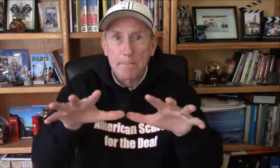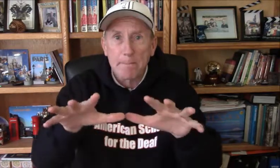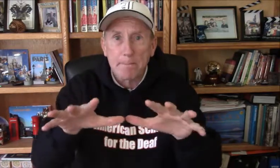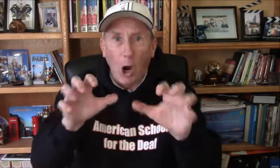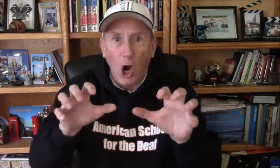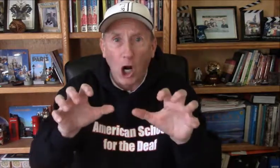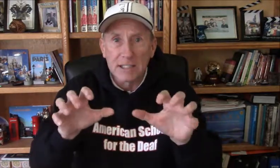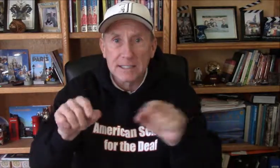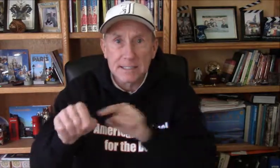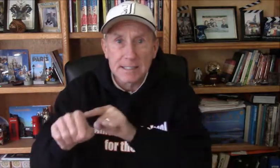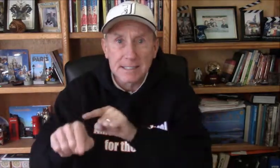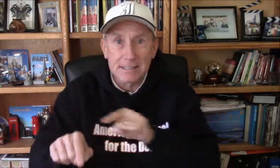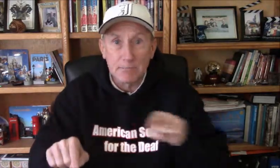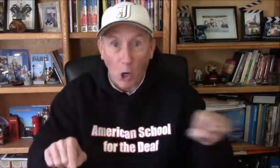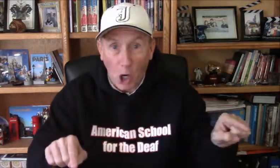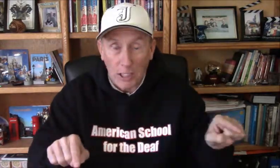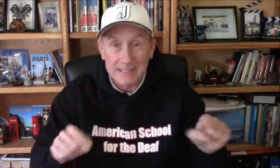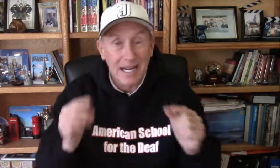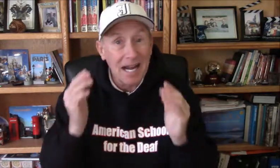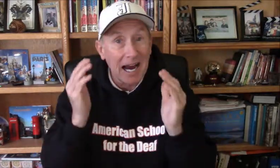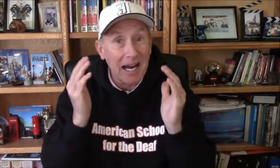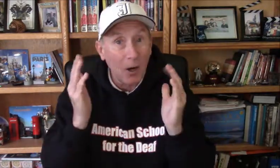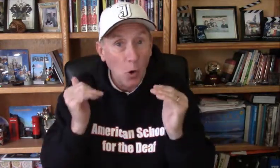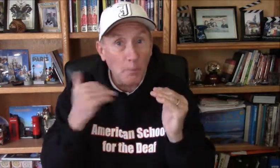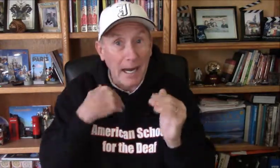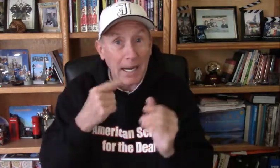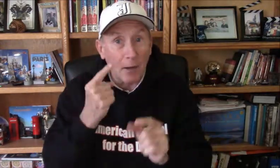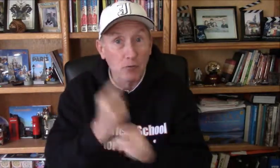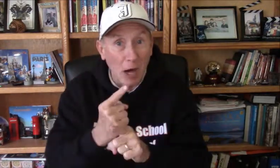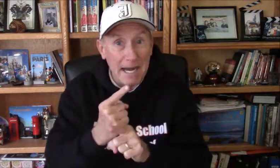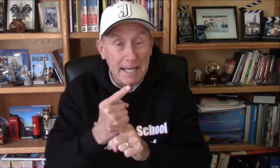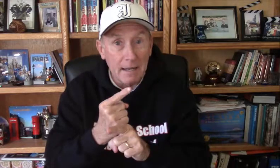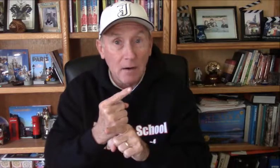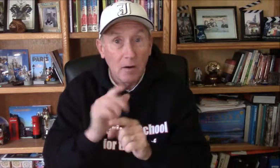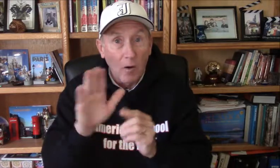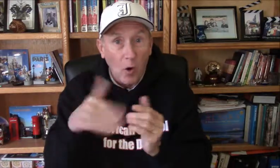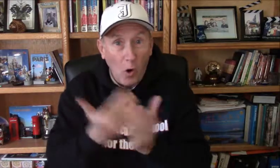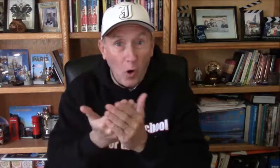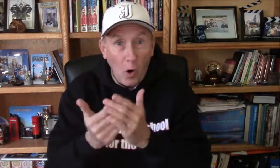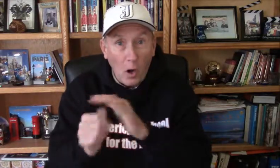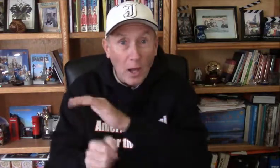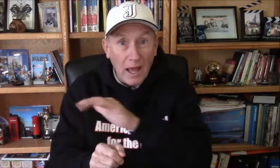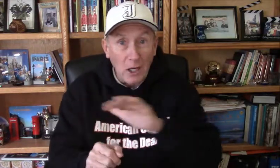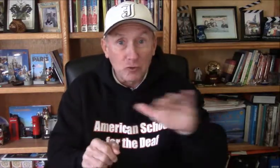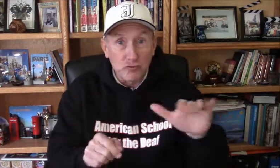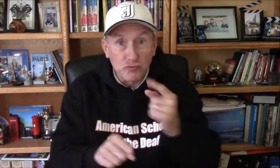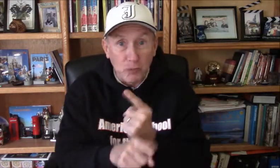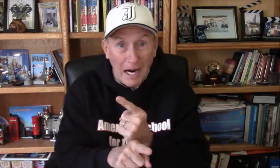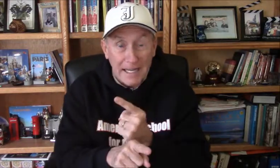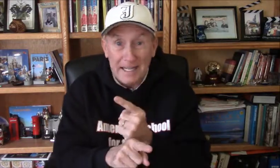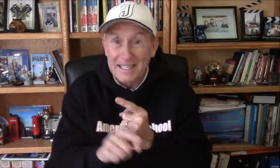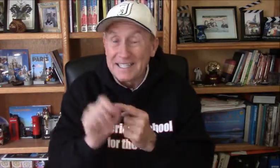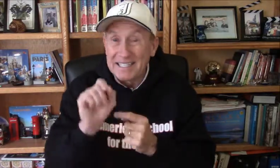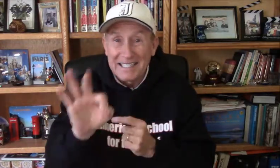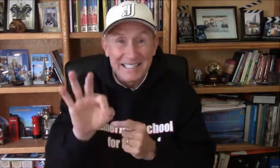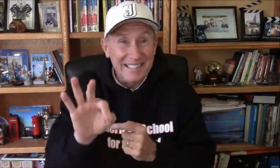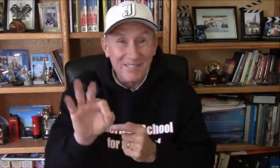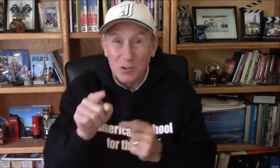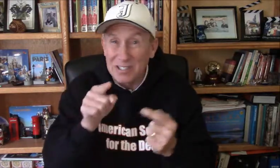pause. I hope I got it right. Letters right. If you're